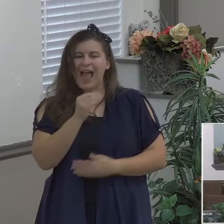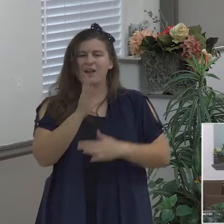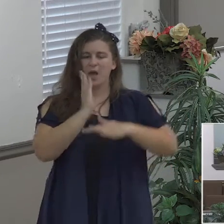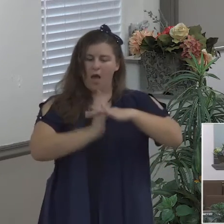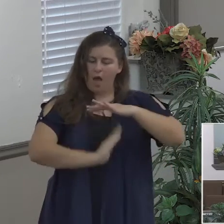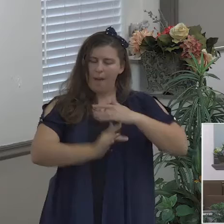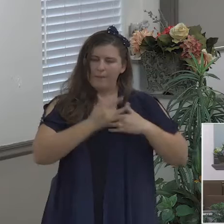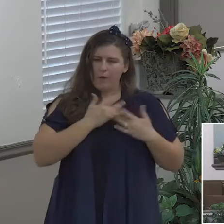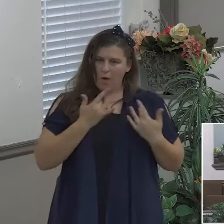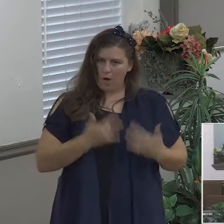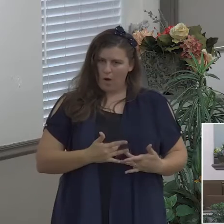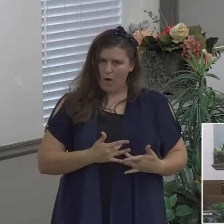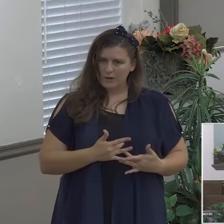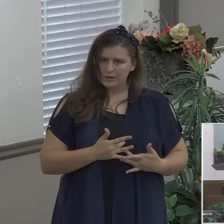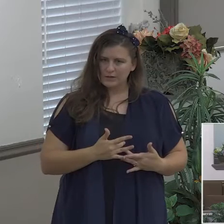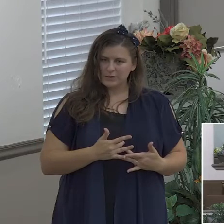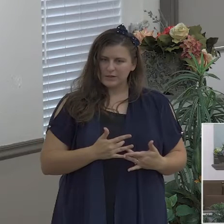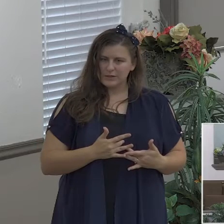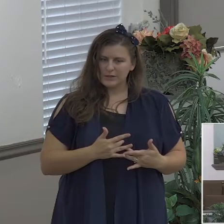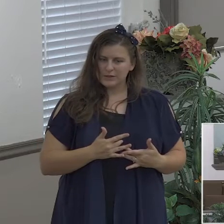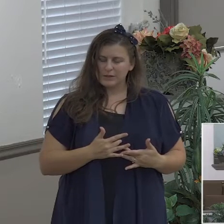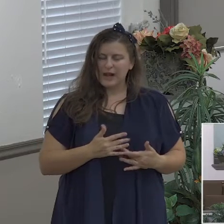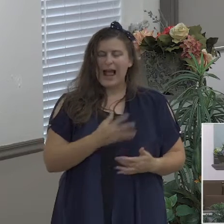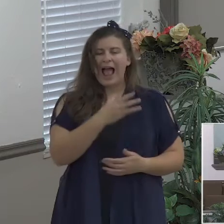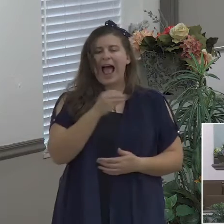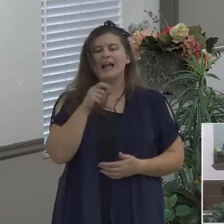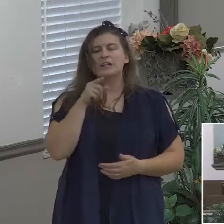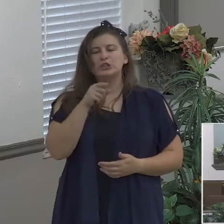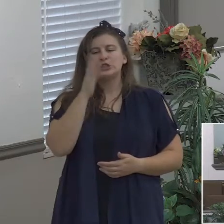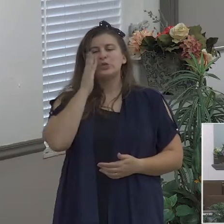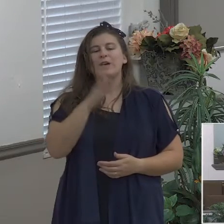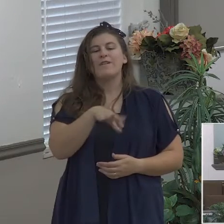shall find rest for your soul